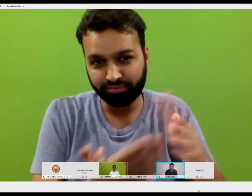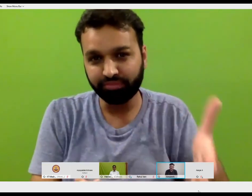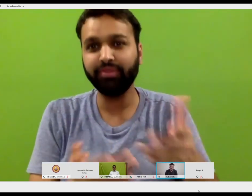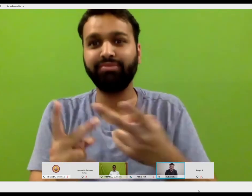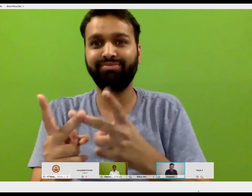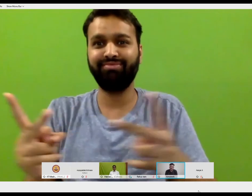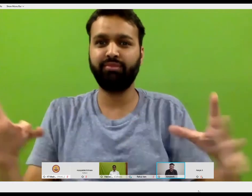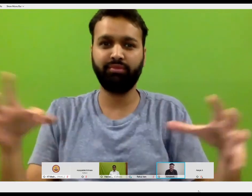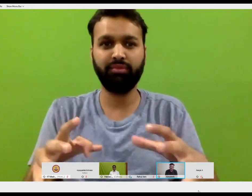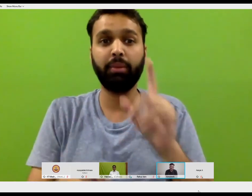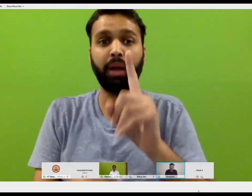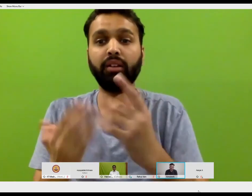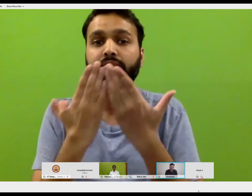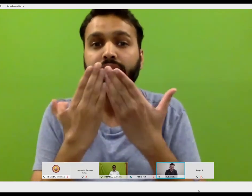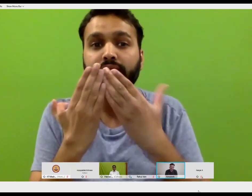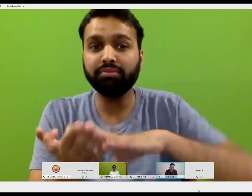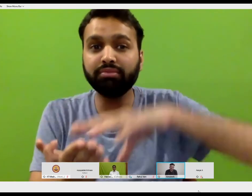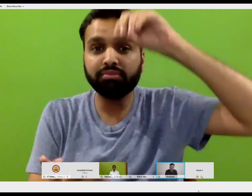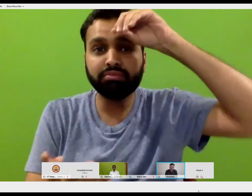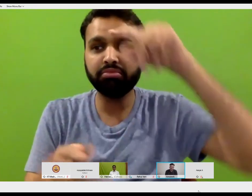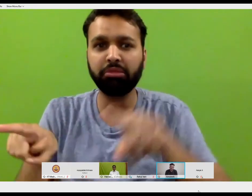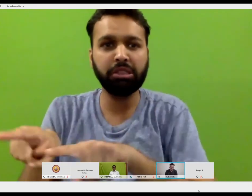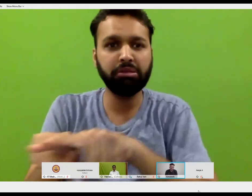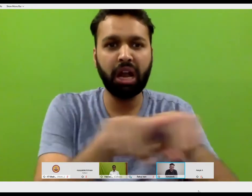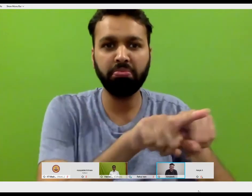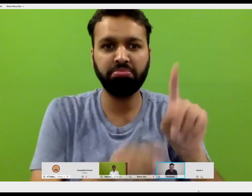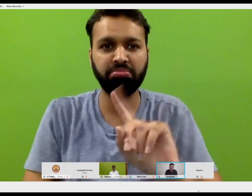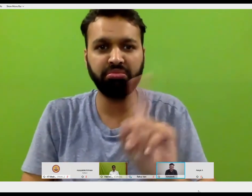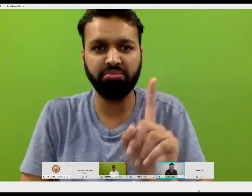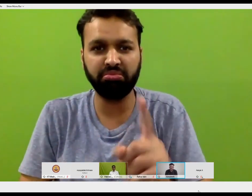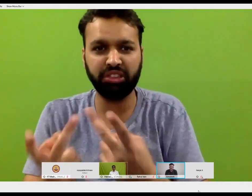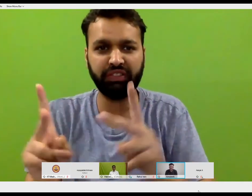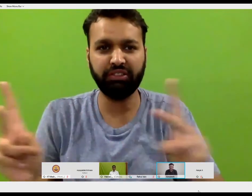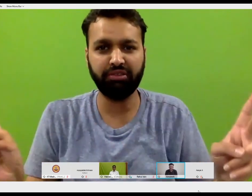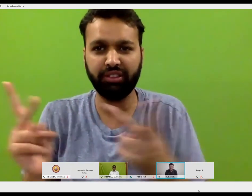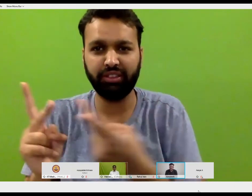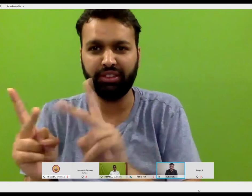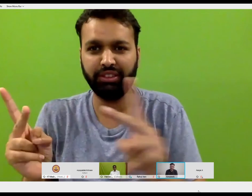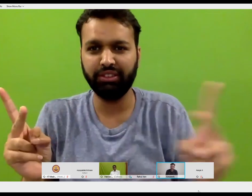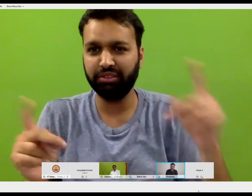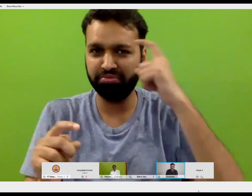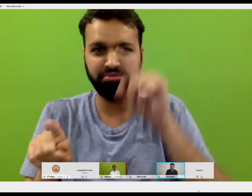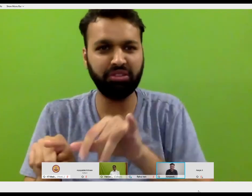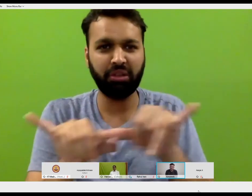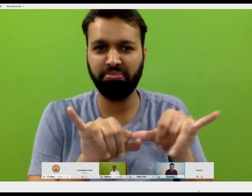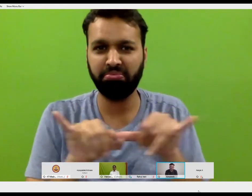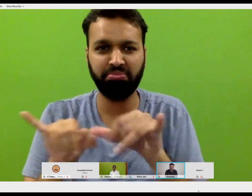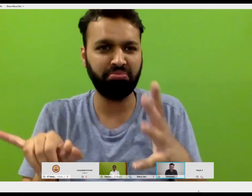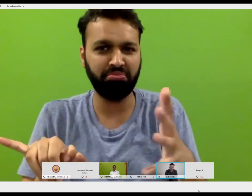a child using cochlear implants, and then we have a child using having profound deafness.